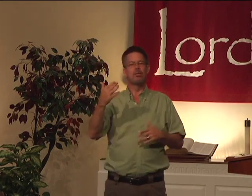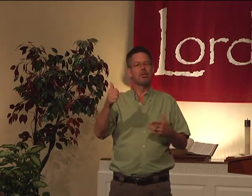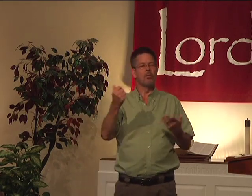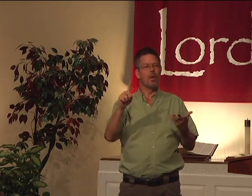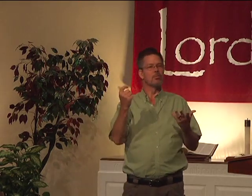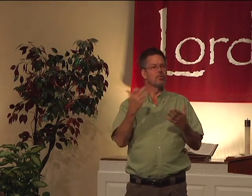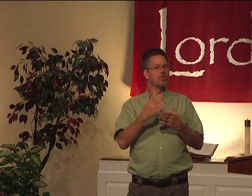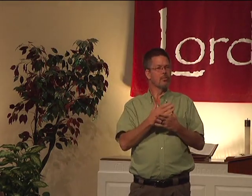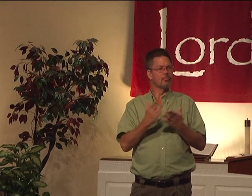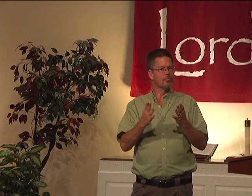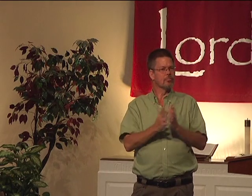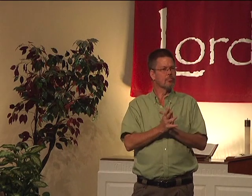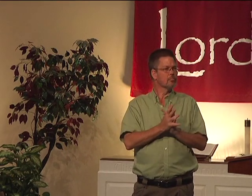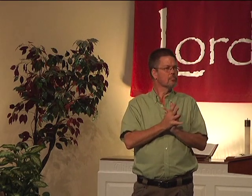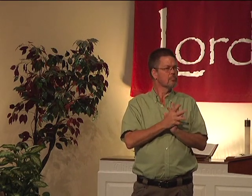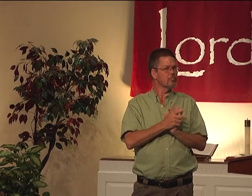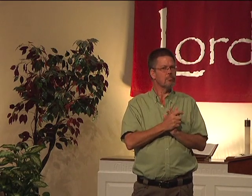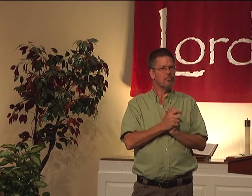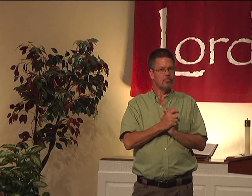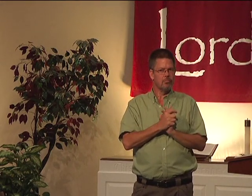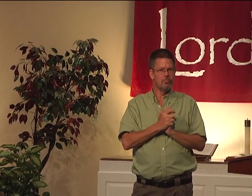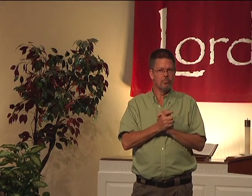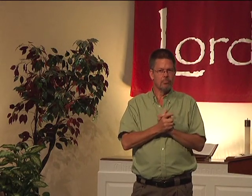our hearts. Anyone else want to share something?